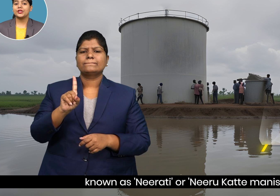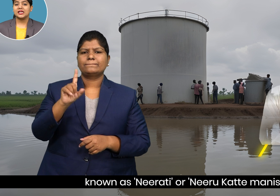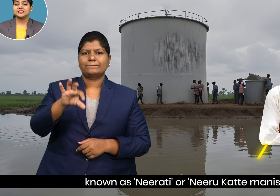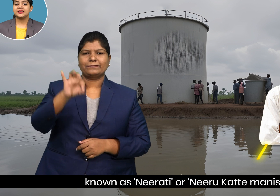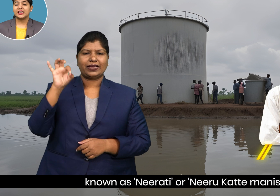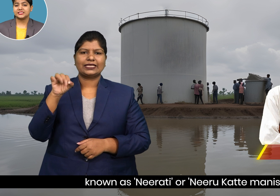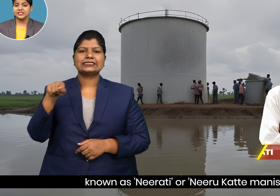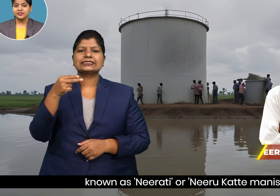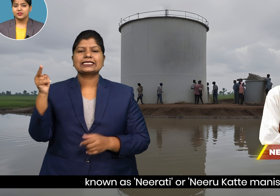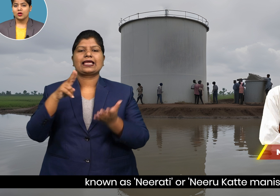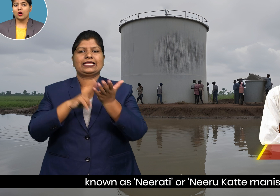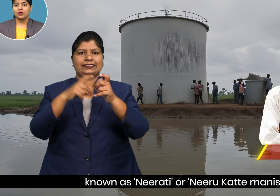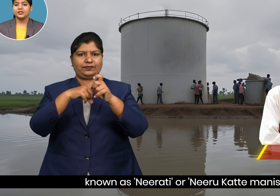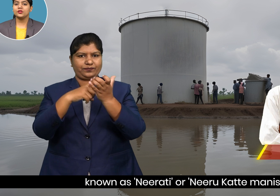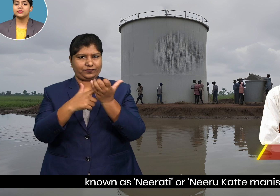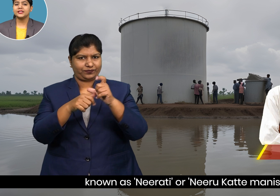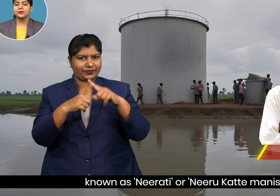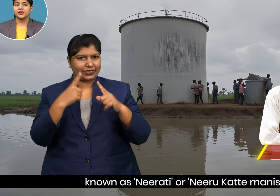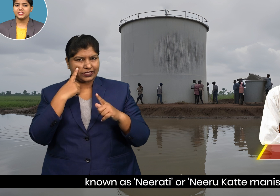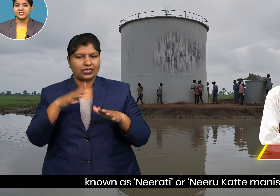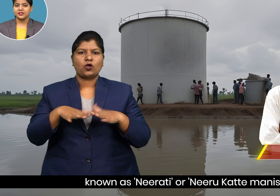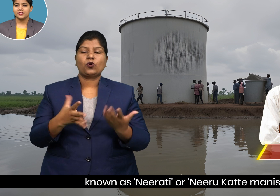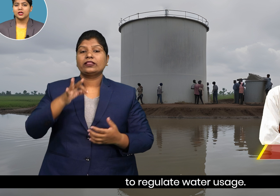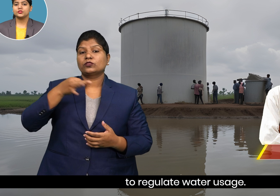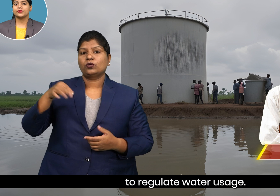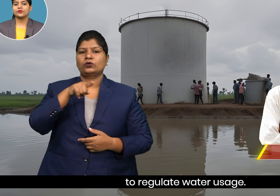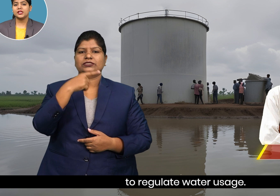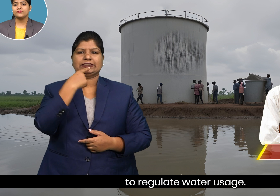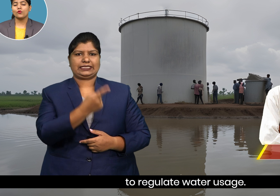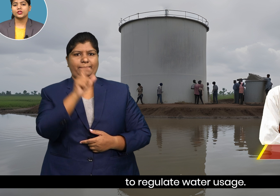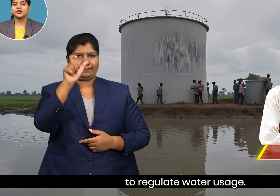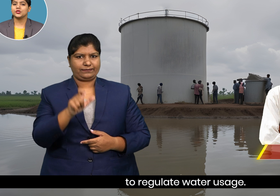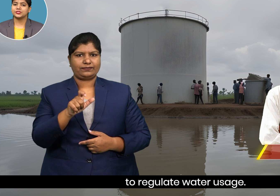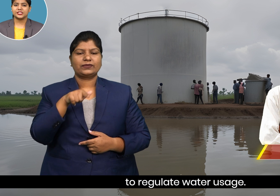as nearati or nearukatte manishi to regulate water usage